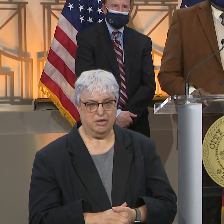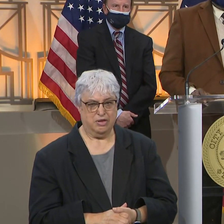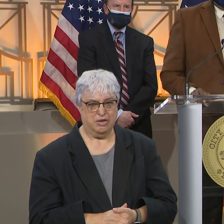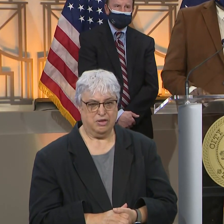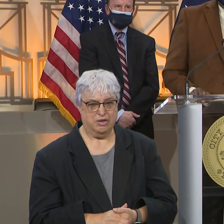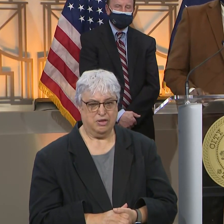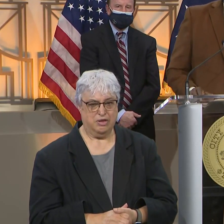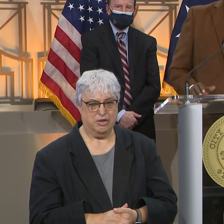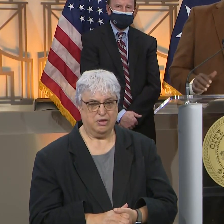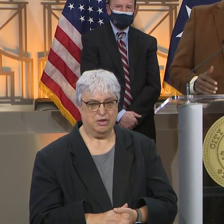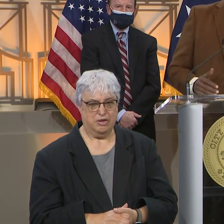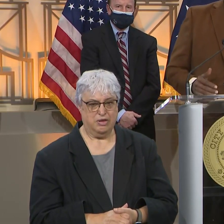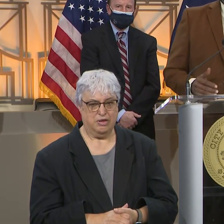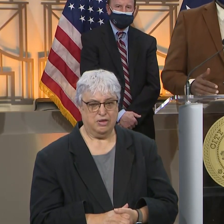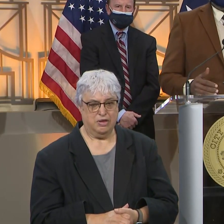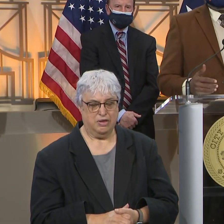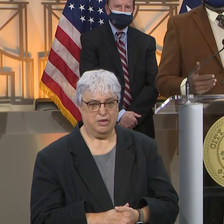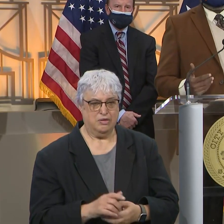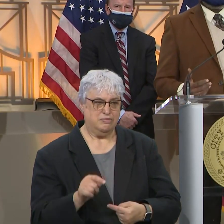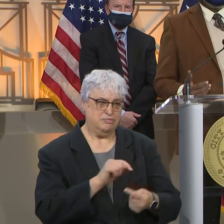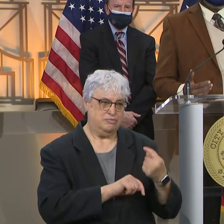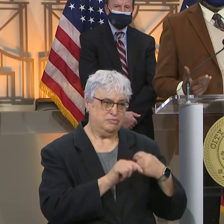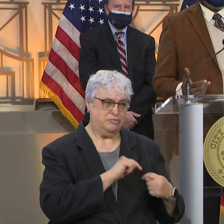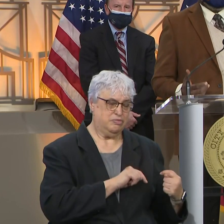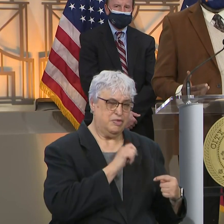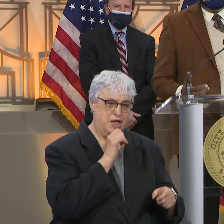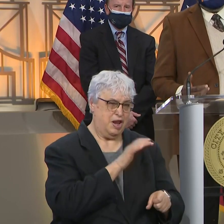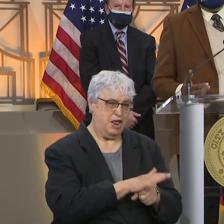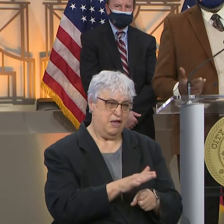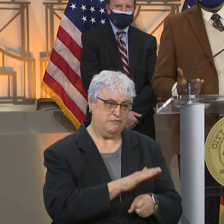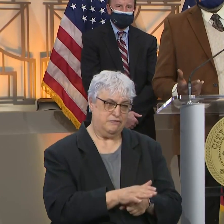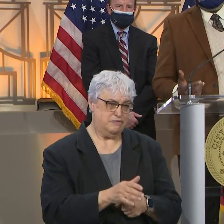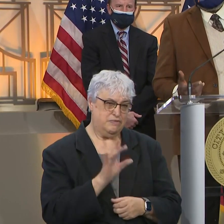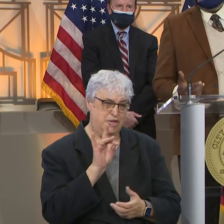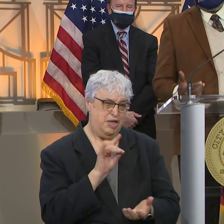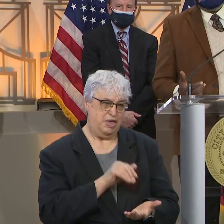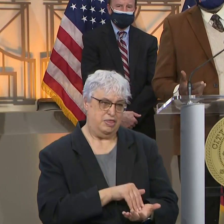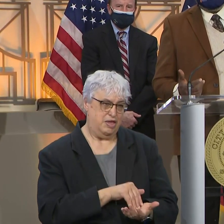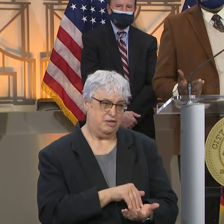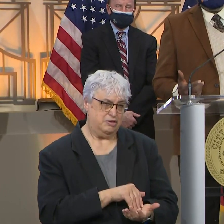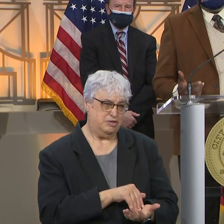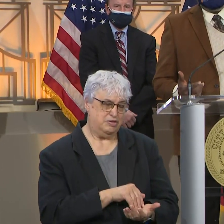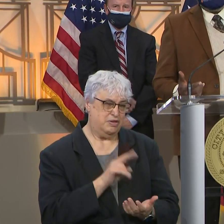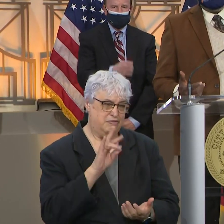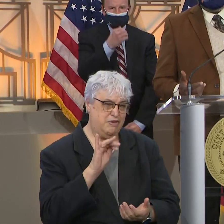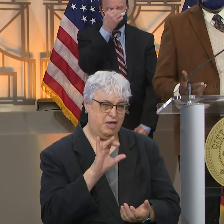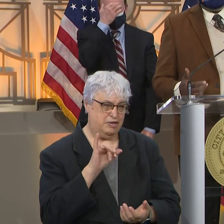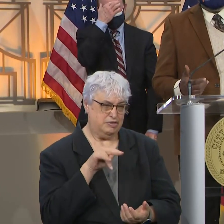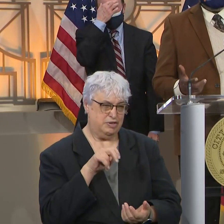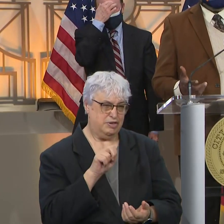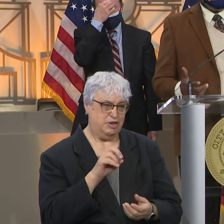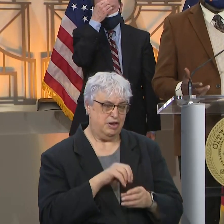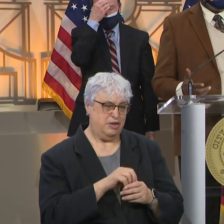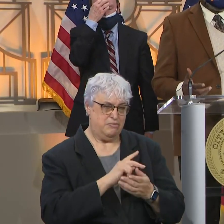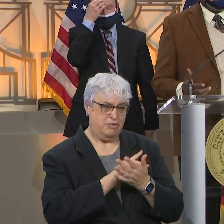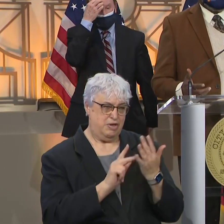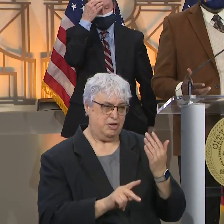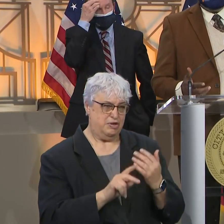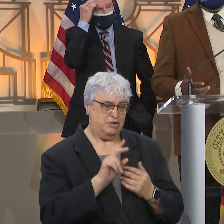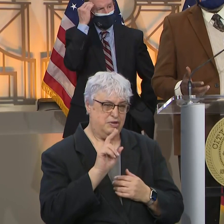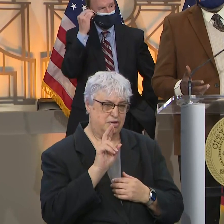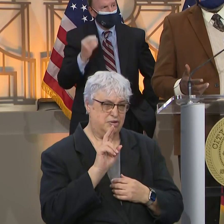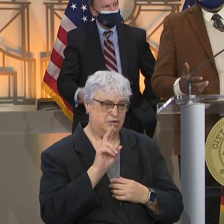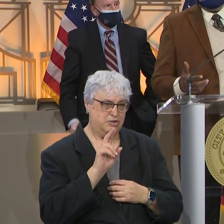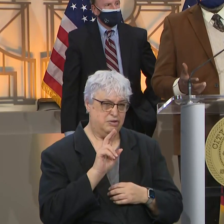Well, all of this really points back to the vaccine shortage. You're right, 8,000 vaccines in a population of